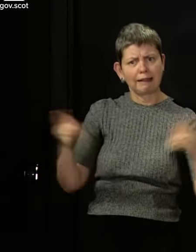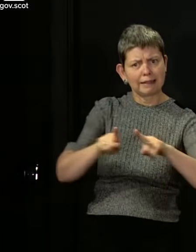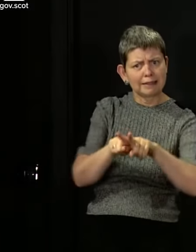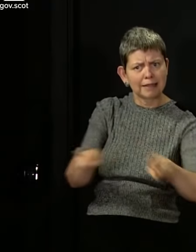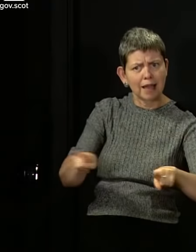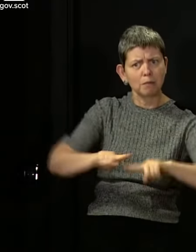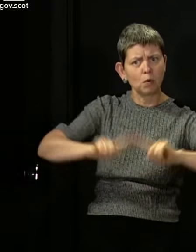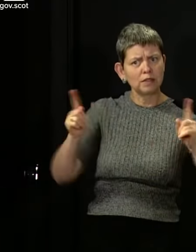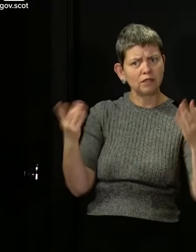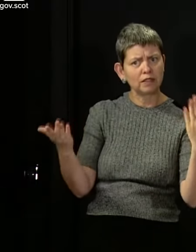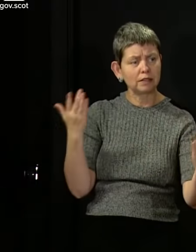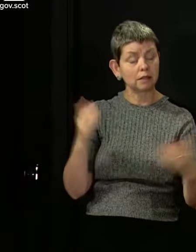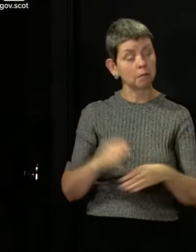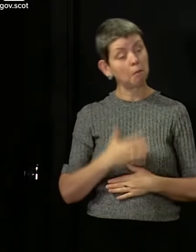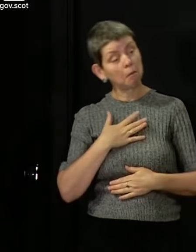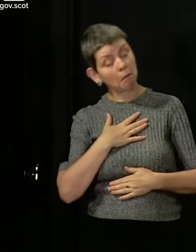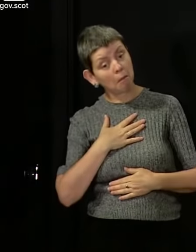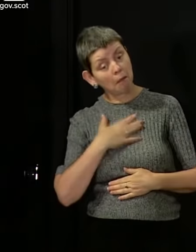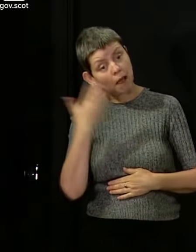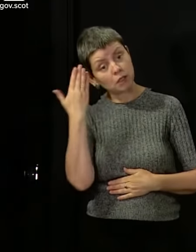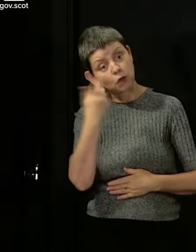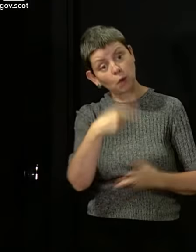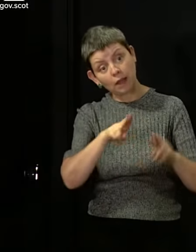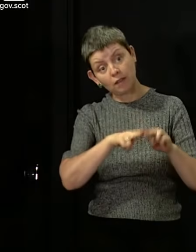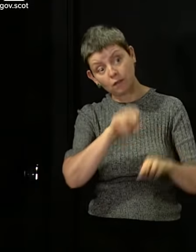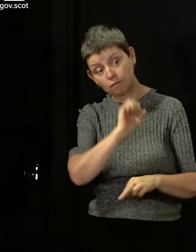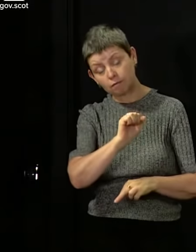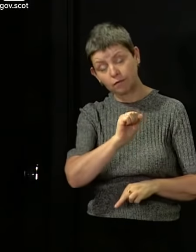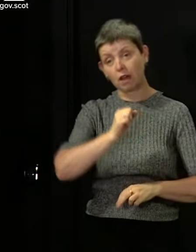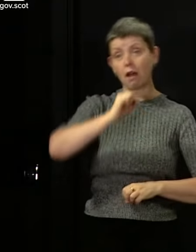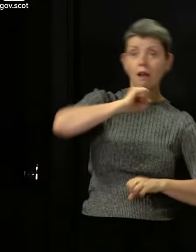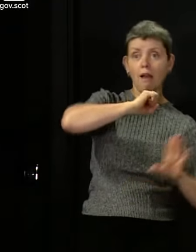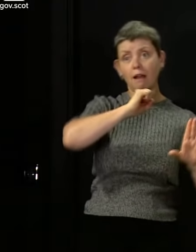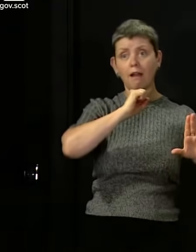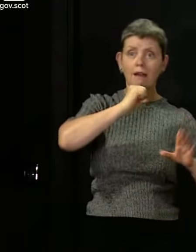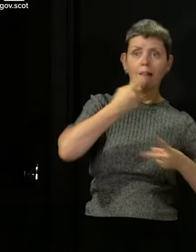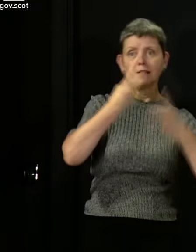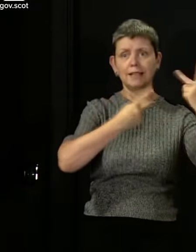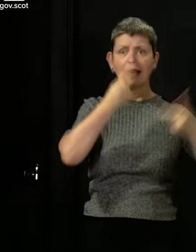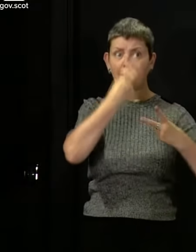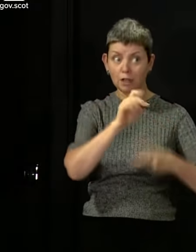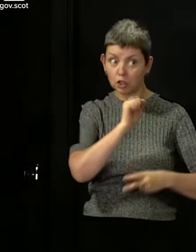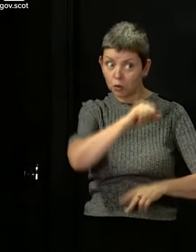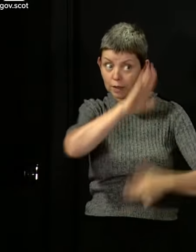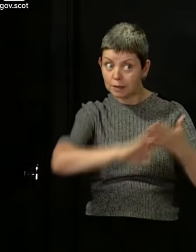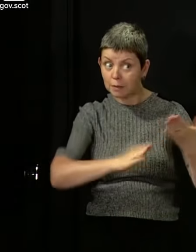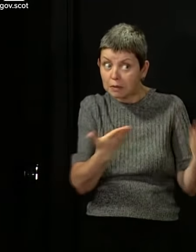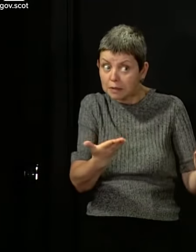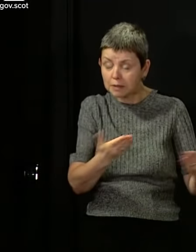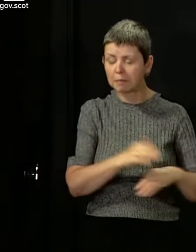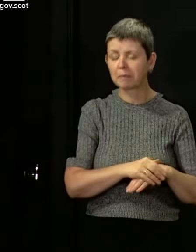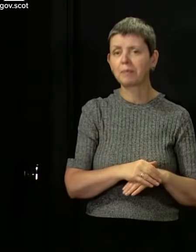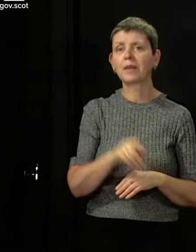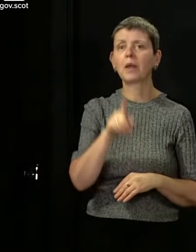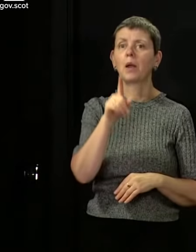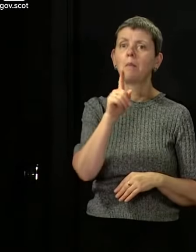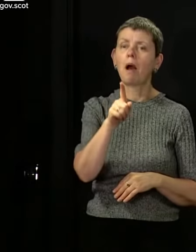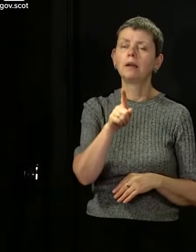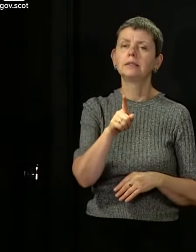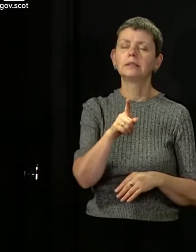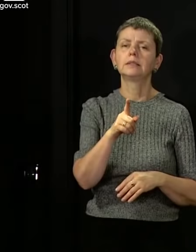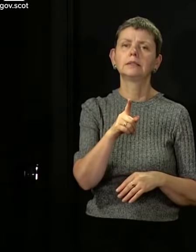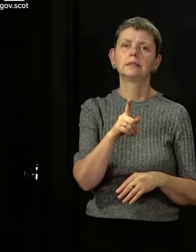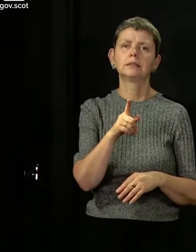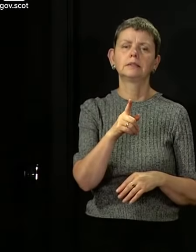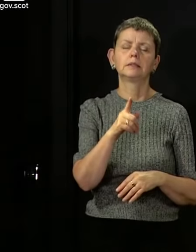you were asking there, Tom, the belting out on the karaoke part. Can I say on the part of your question to me, and then I'll